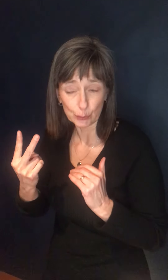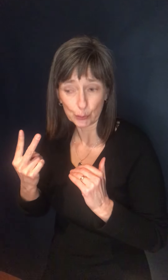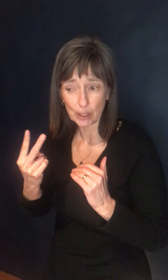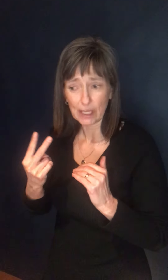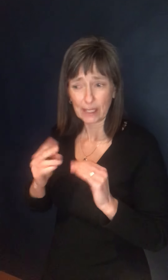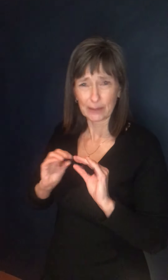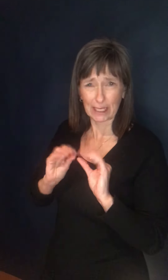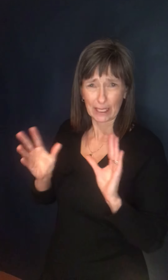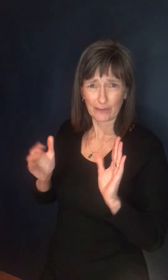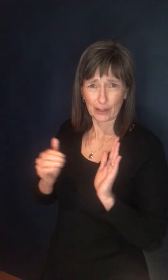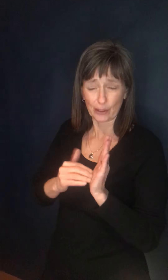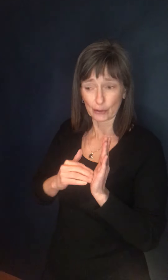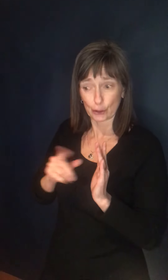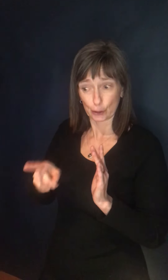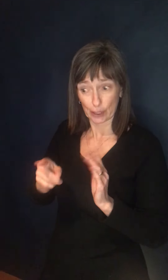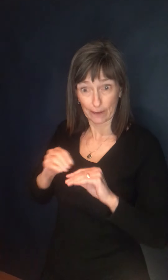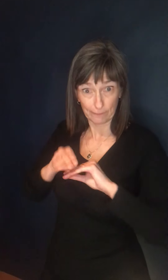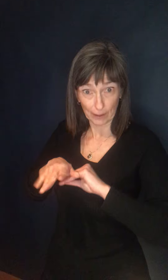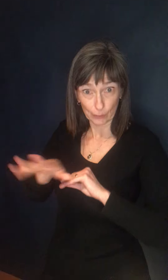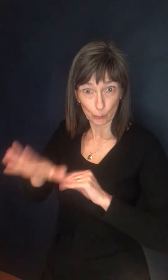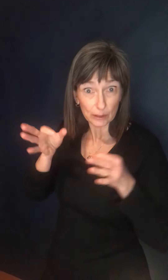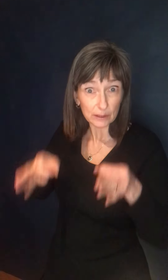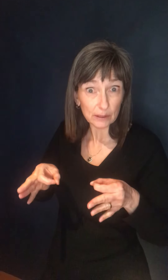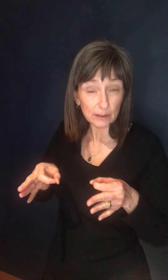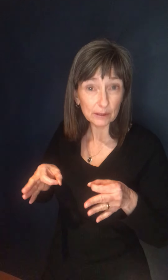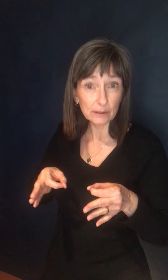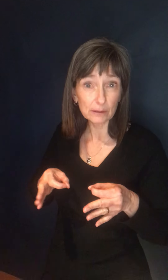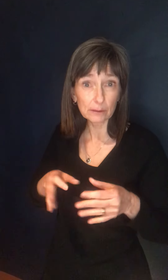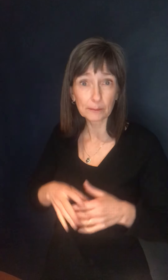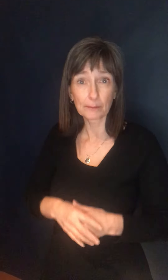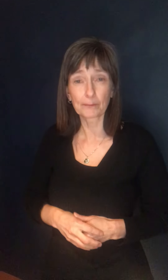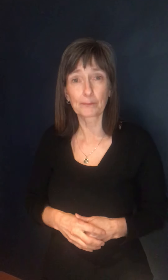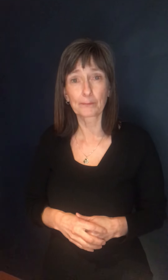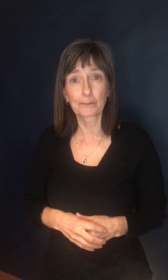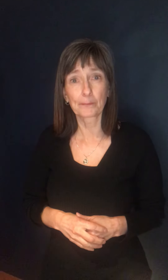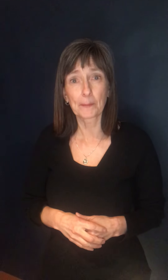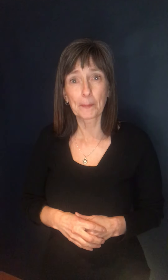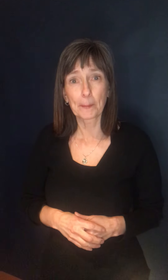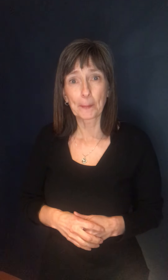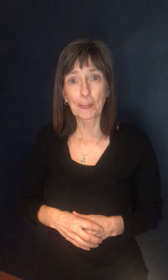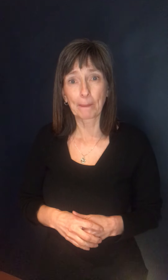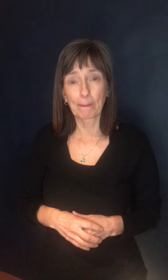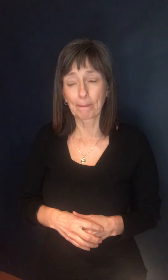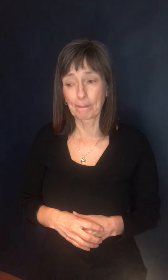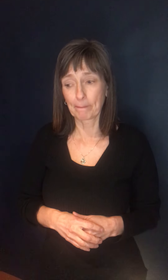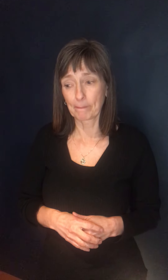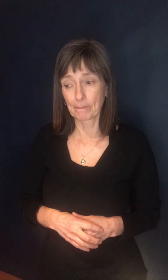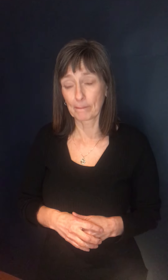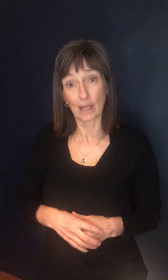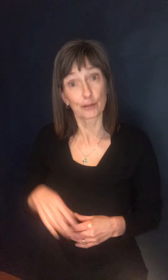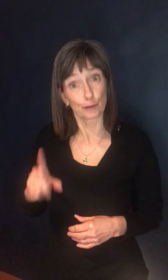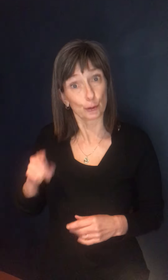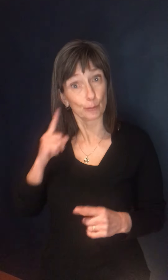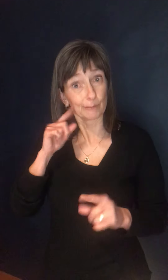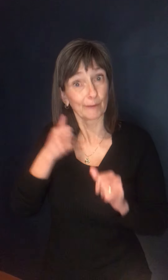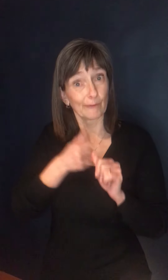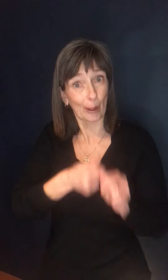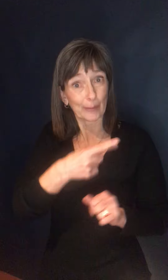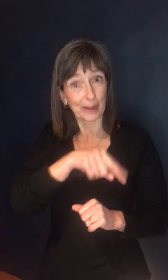play any role into your decision making? was in line with what they wanted. Uh, no, so the decision